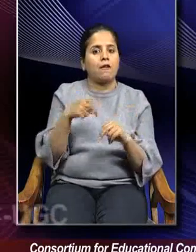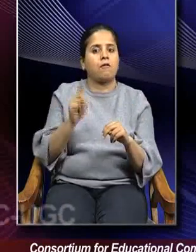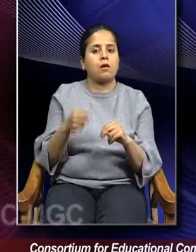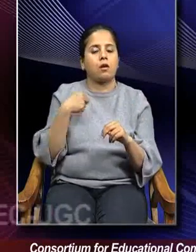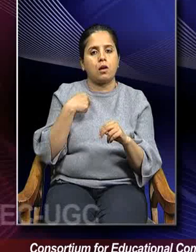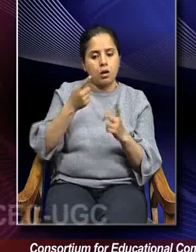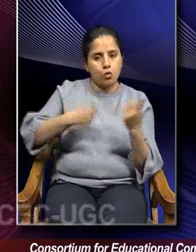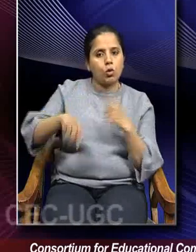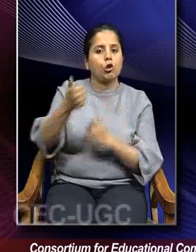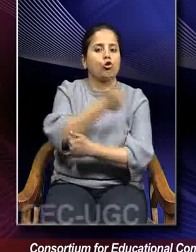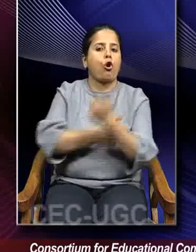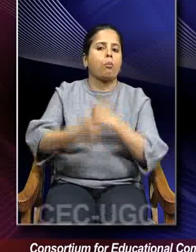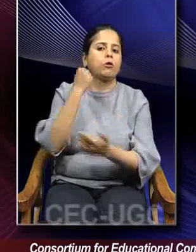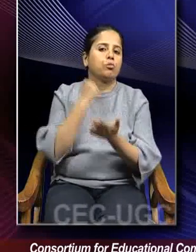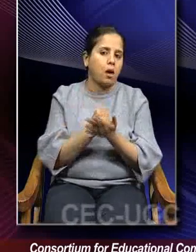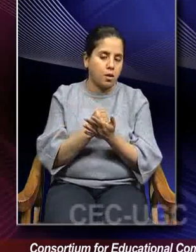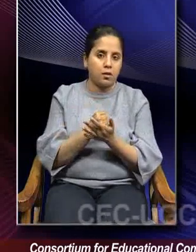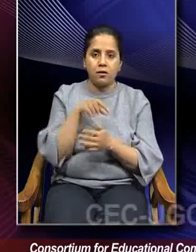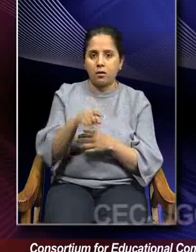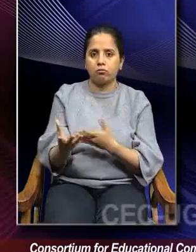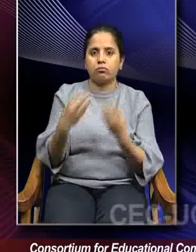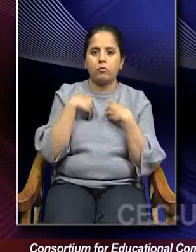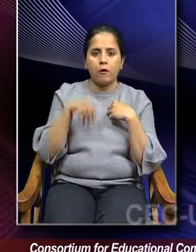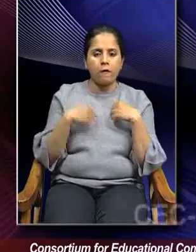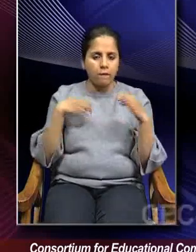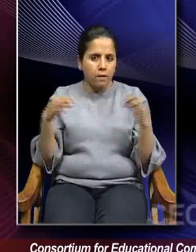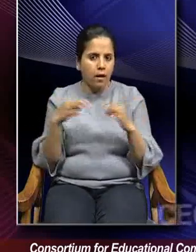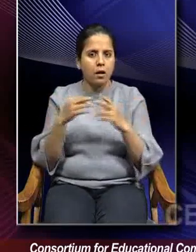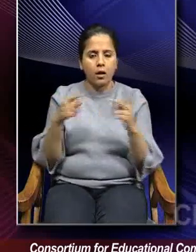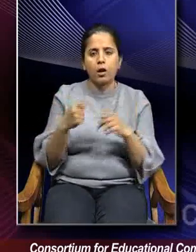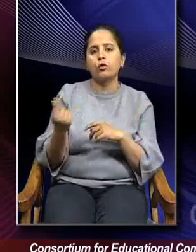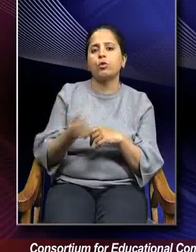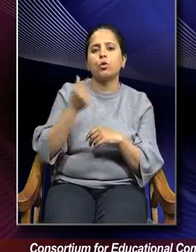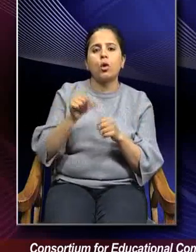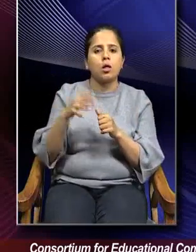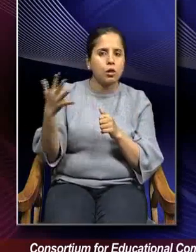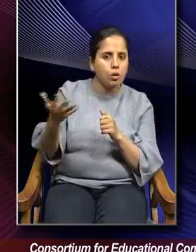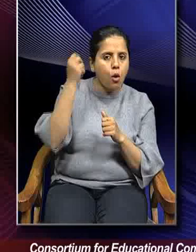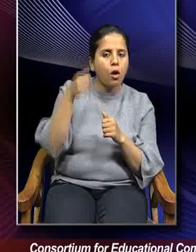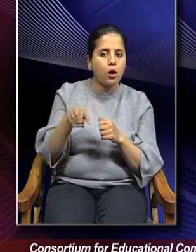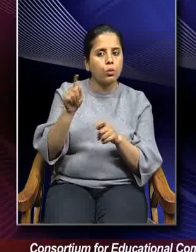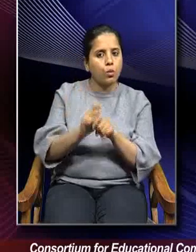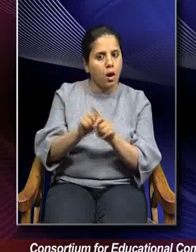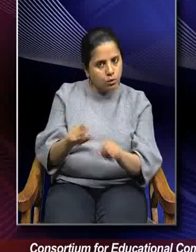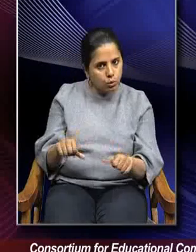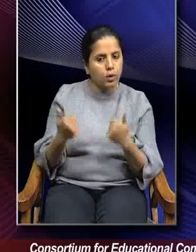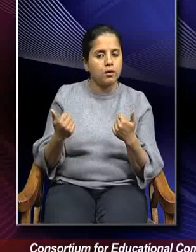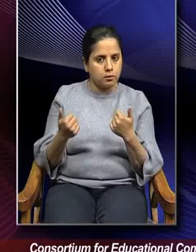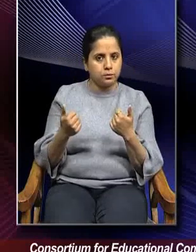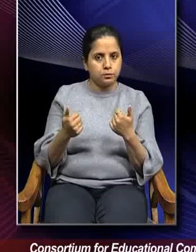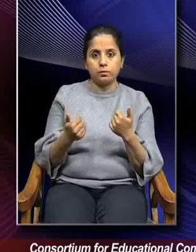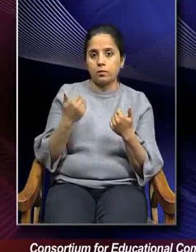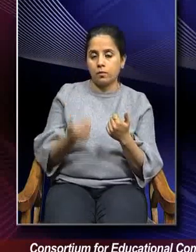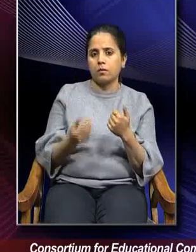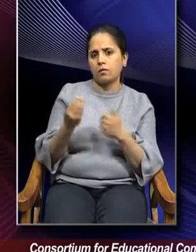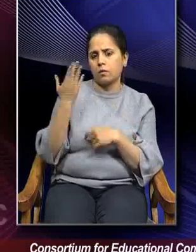internal competition and inculcate the fear factor, use authority to get your work done. So the